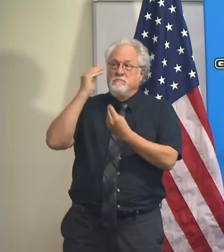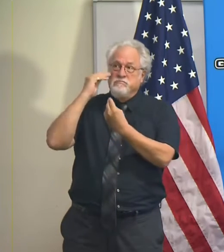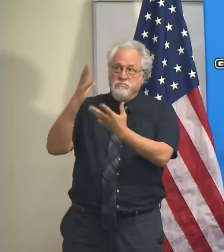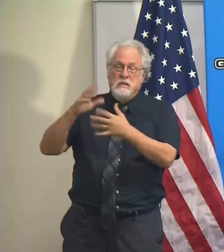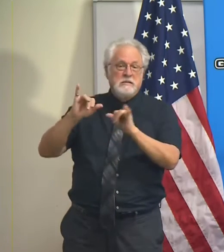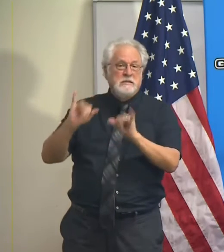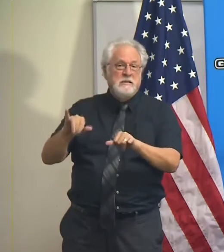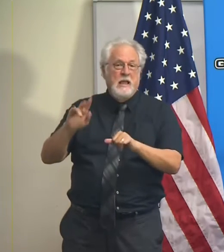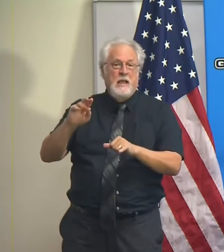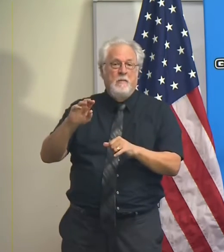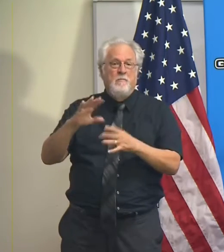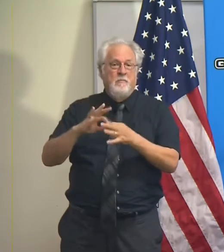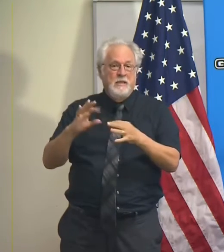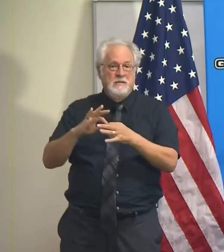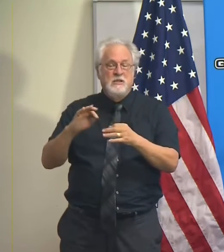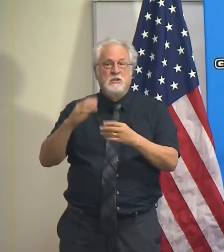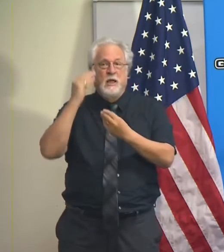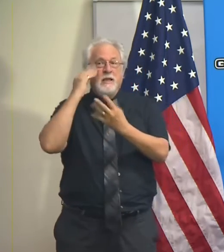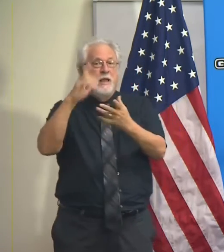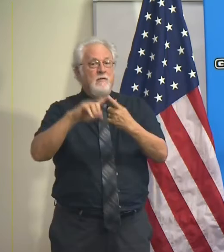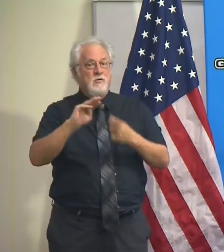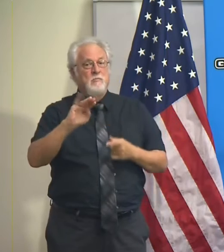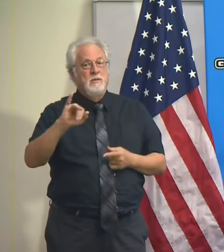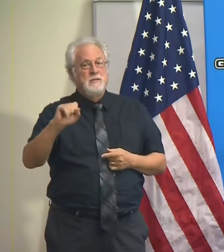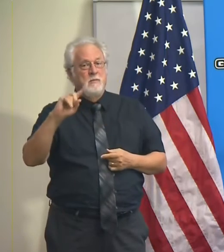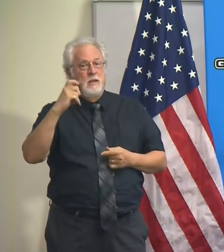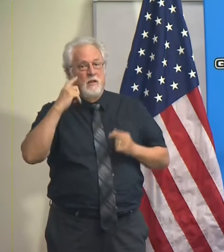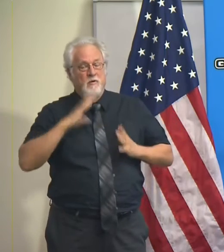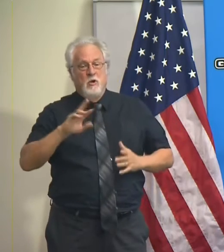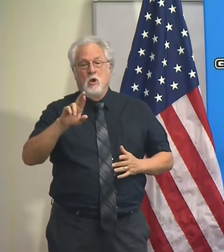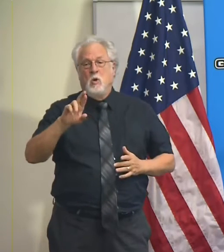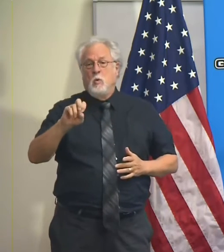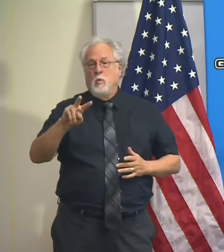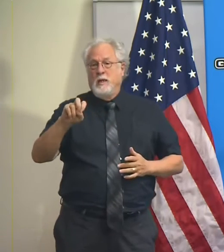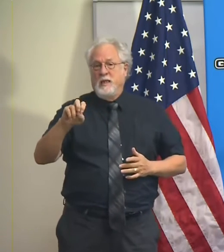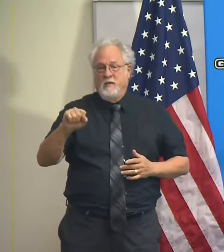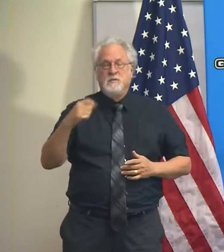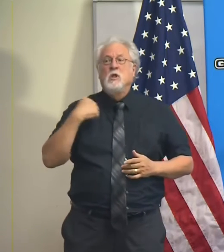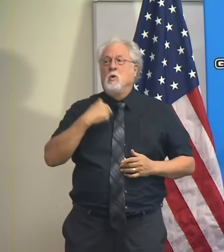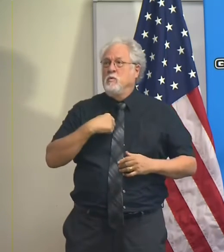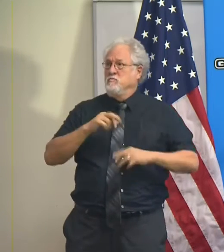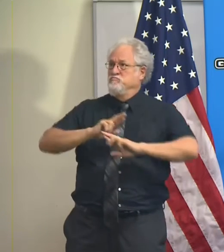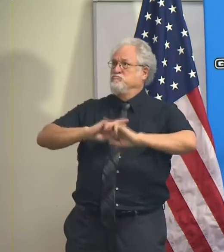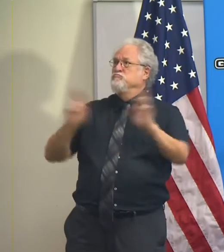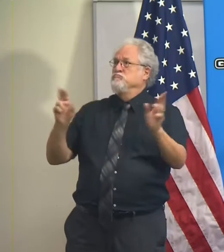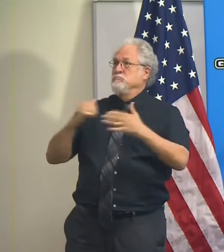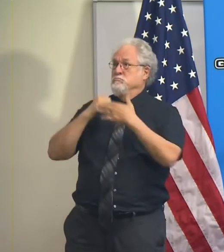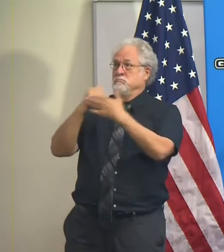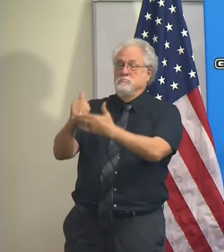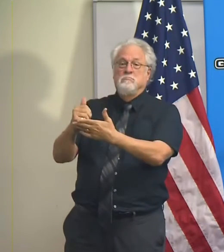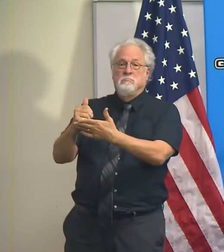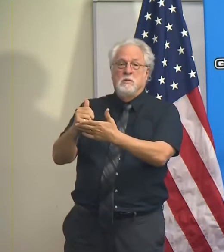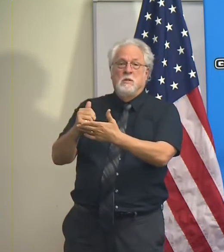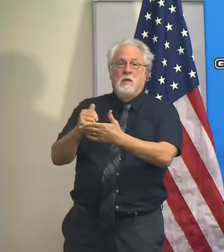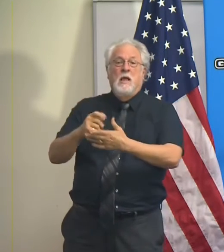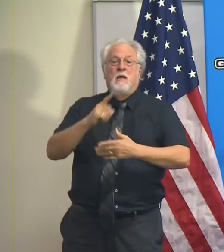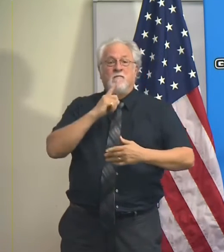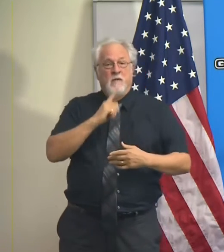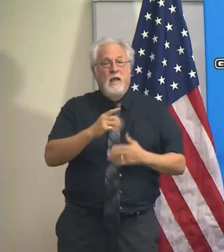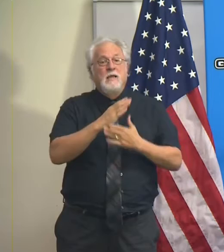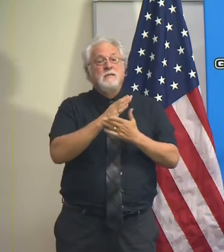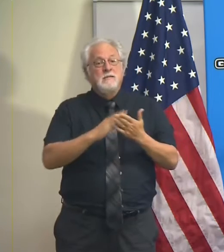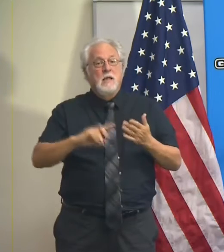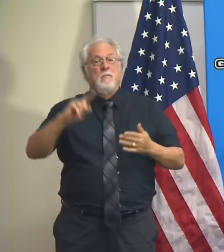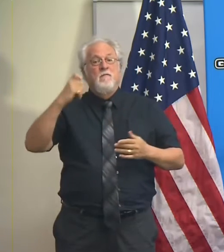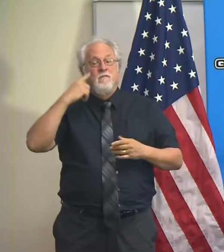I gave to the Mississippi Governor yesterday Tate Reeves and that is that we stand ready to assist and in fact some of